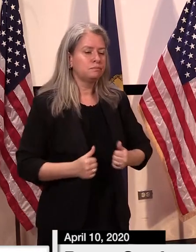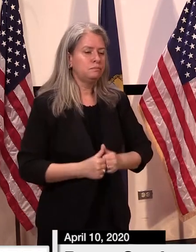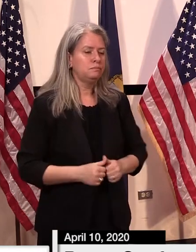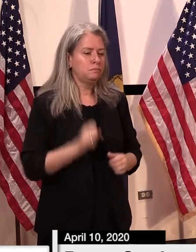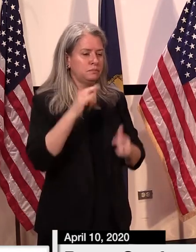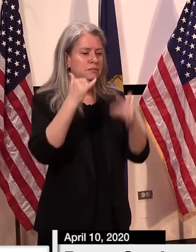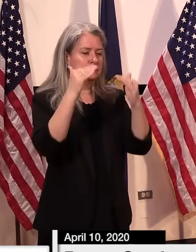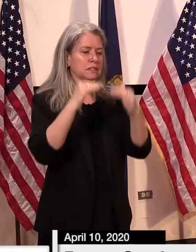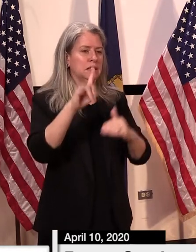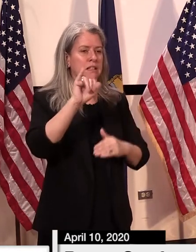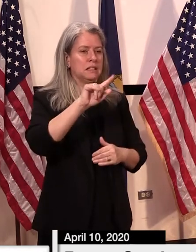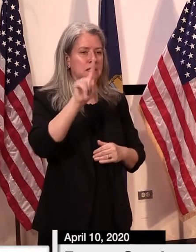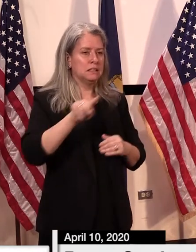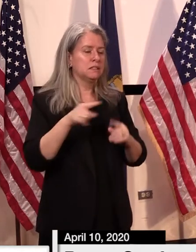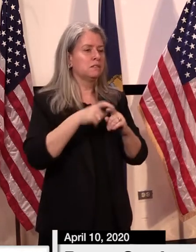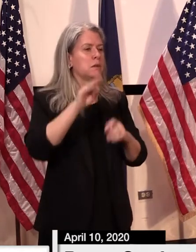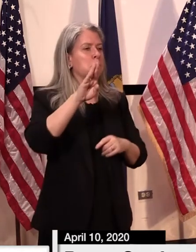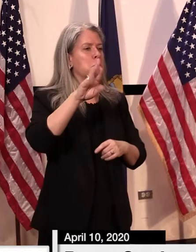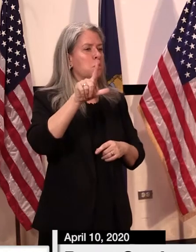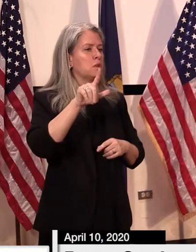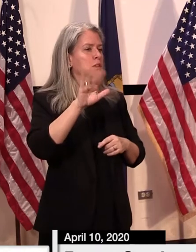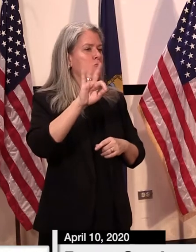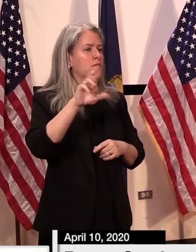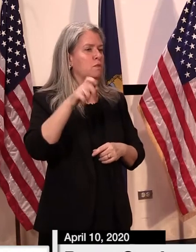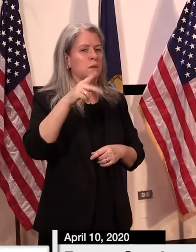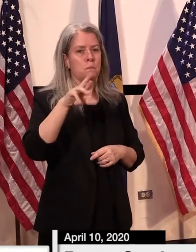All right. Liz Burlington Free Press.